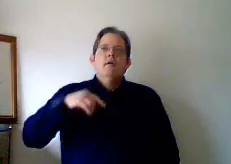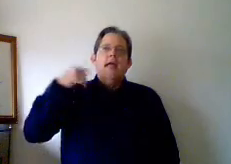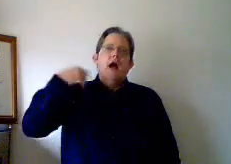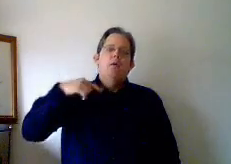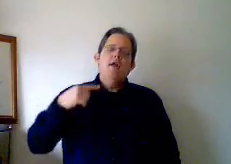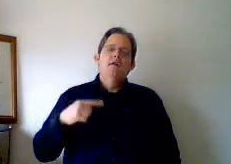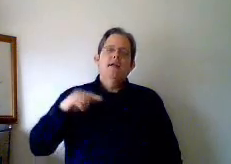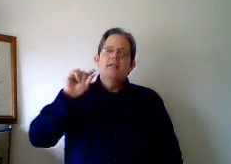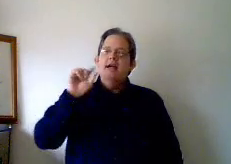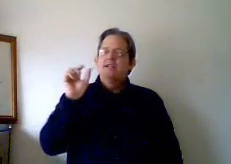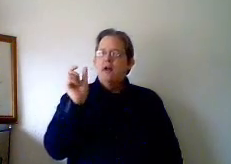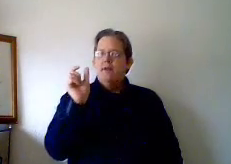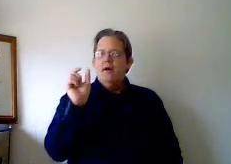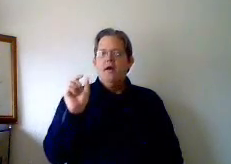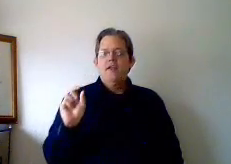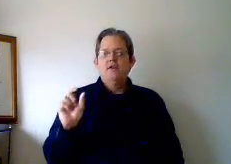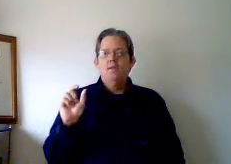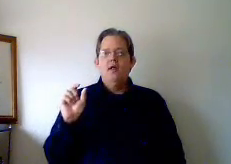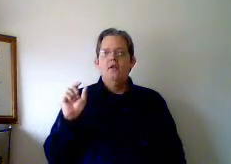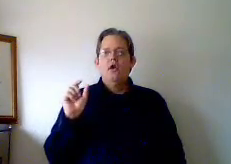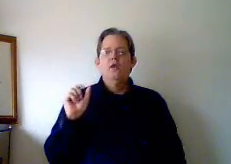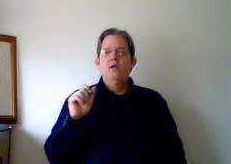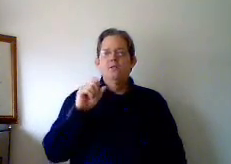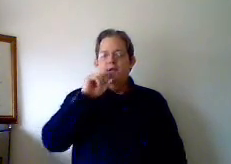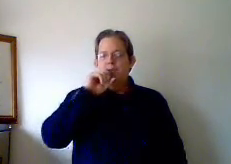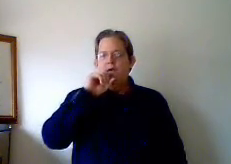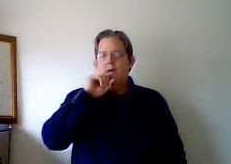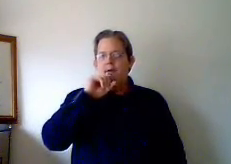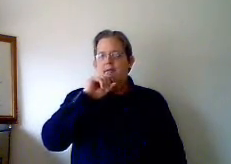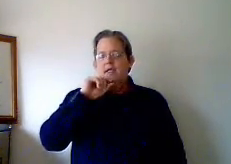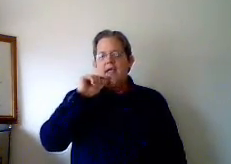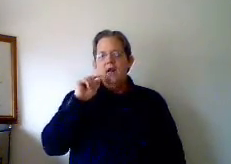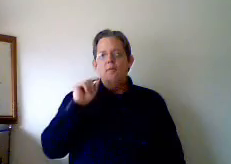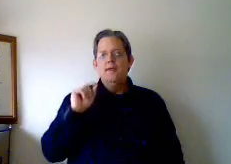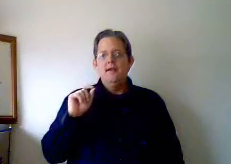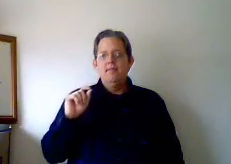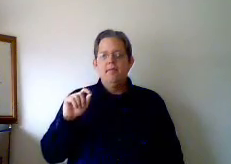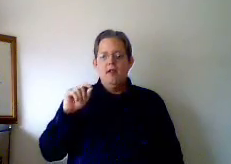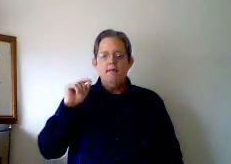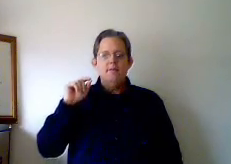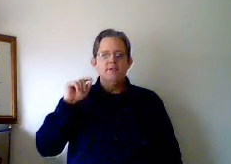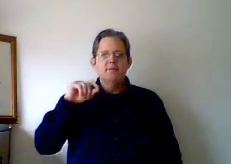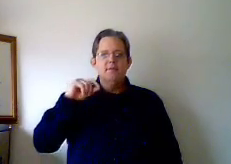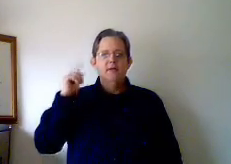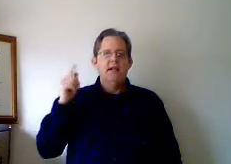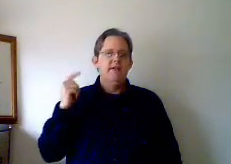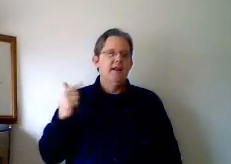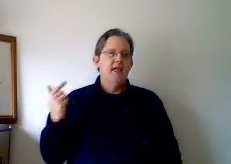I want to go take a side step here and everything and talk about neuro-linguistic programming. NLP. A lot of people seem to be believing in